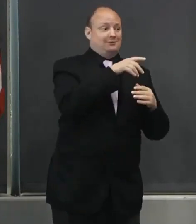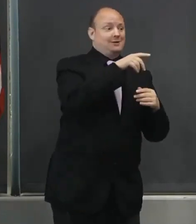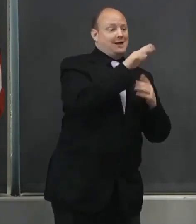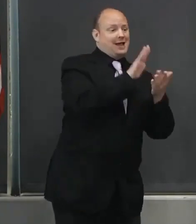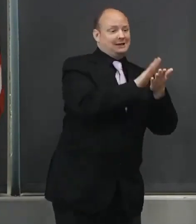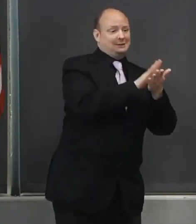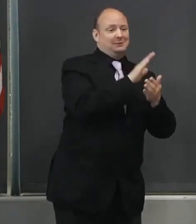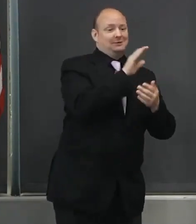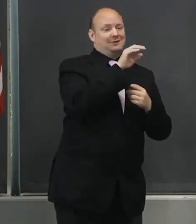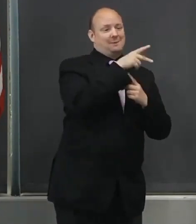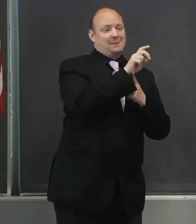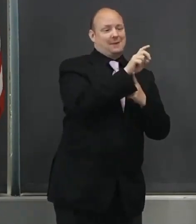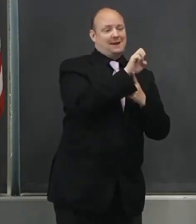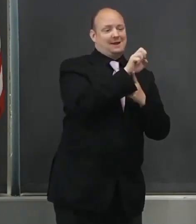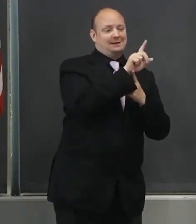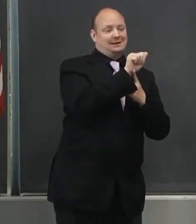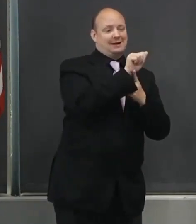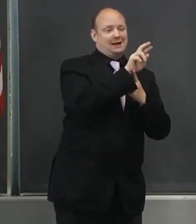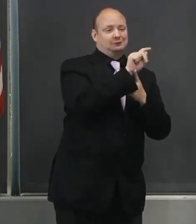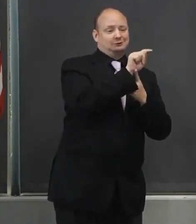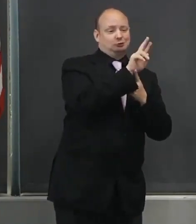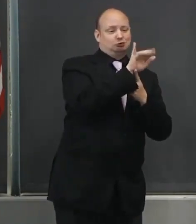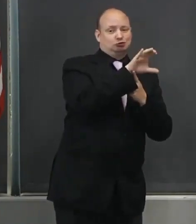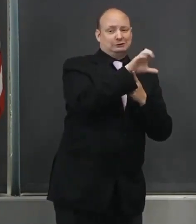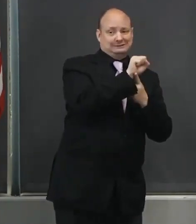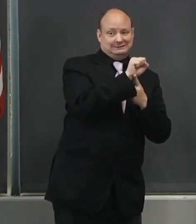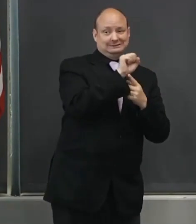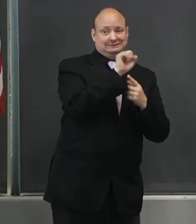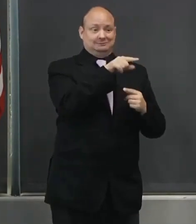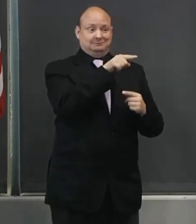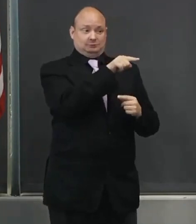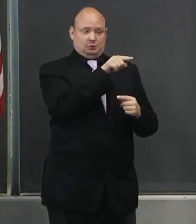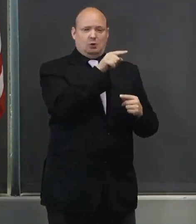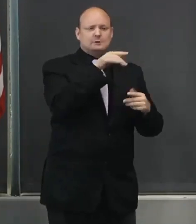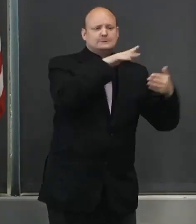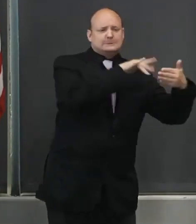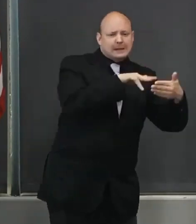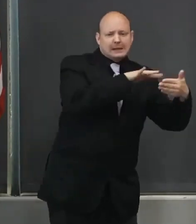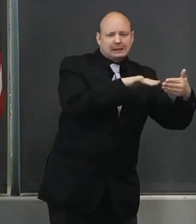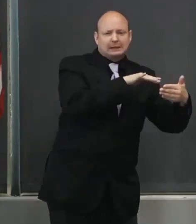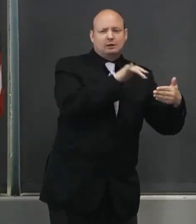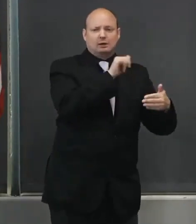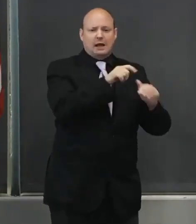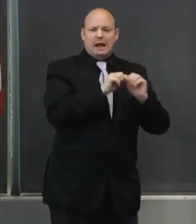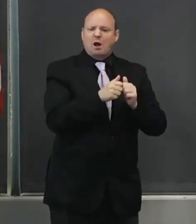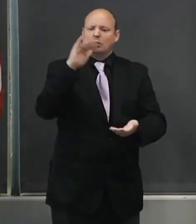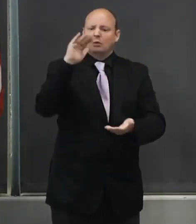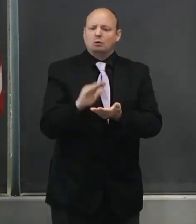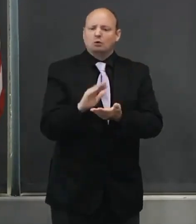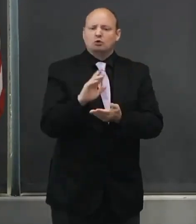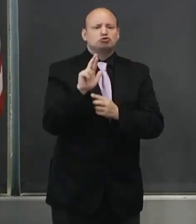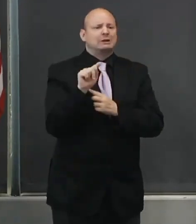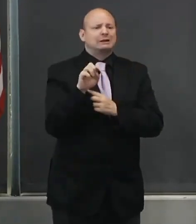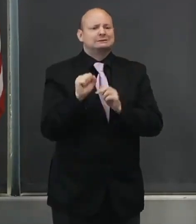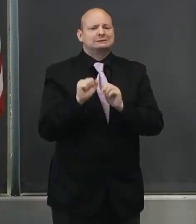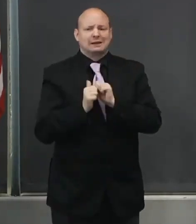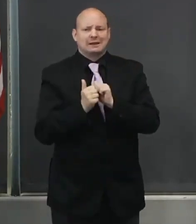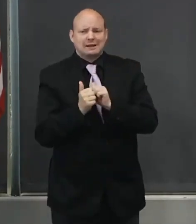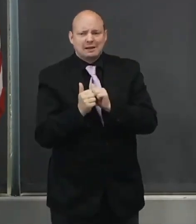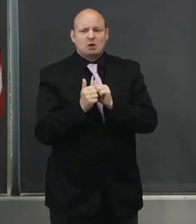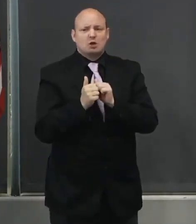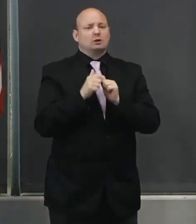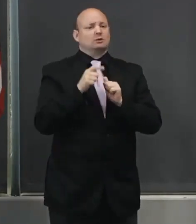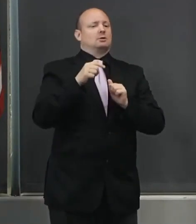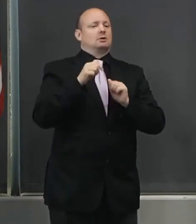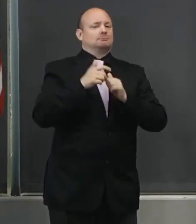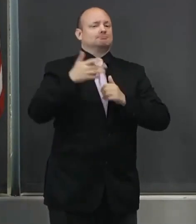that only with low rates of disease and with adequate safeguards in place should schools